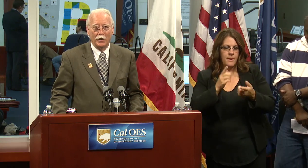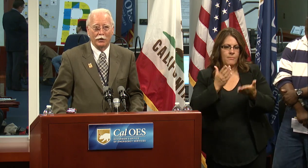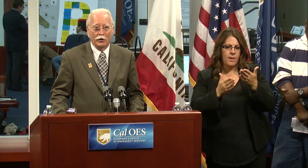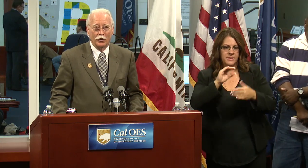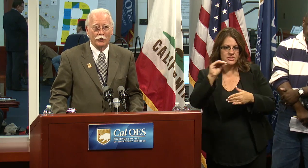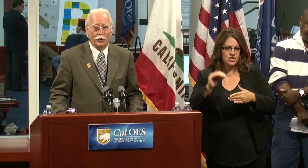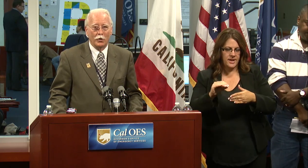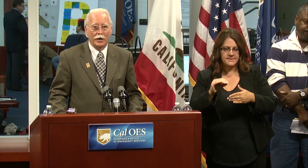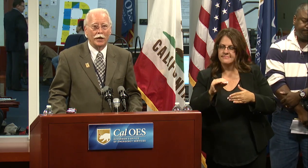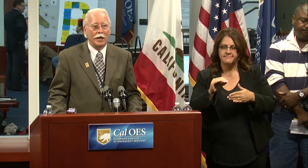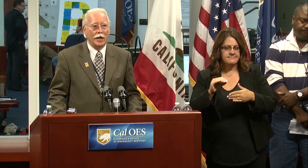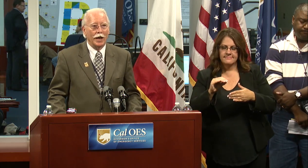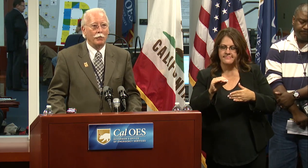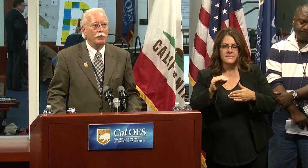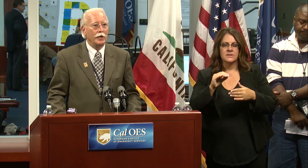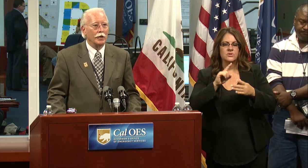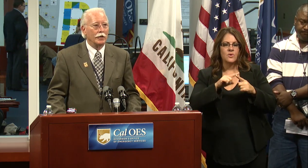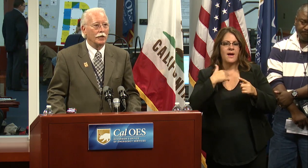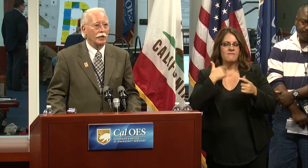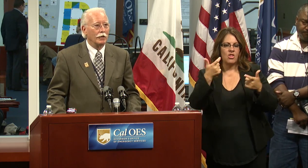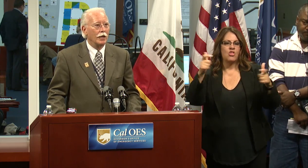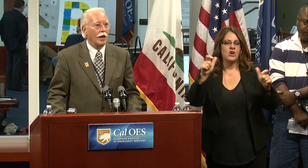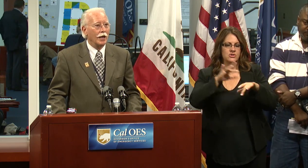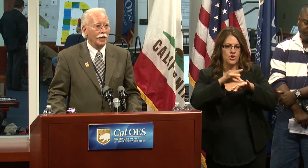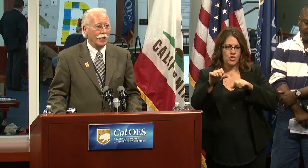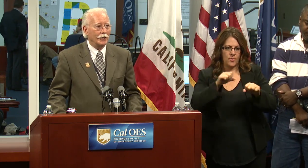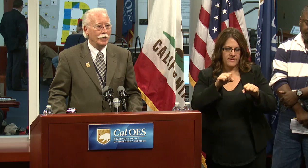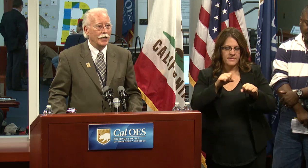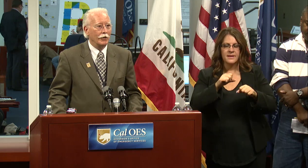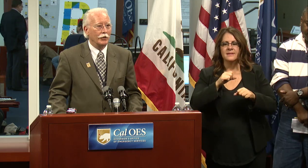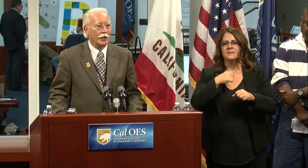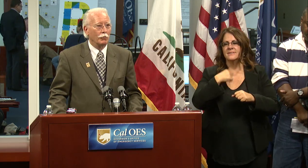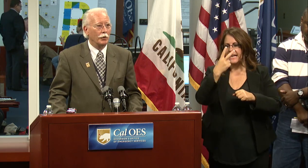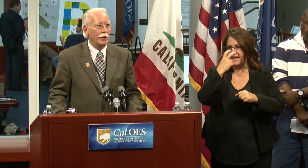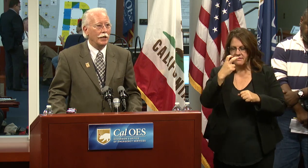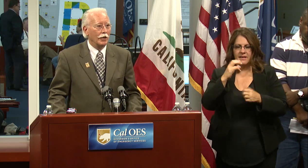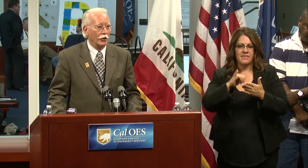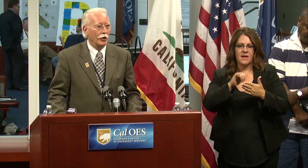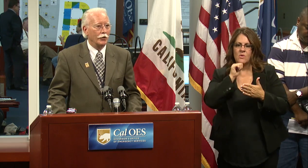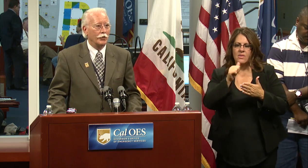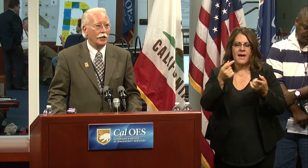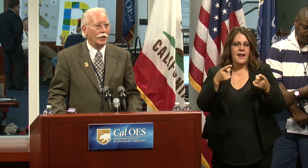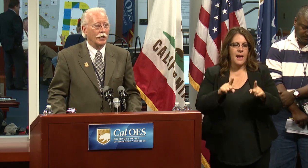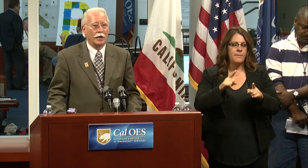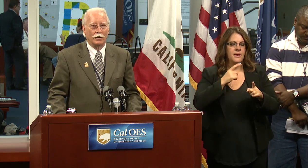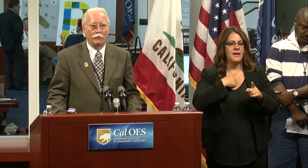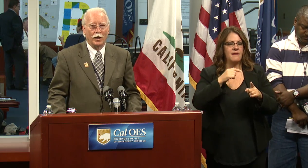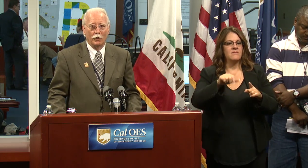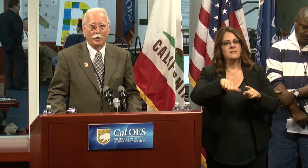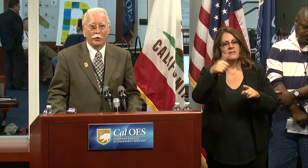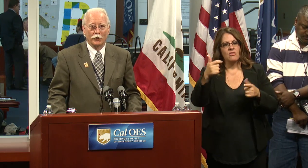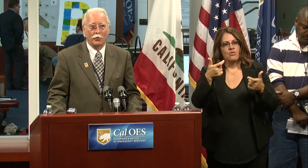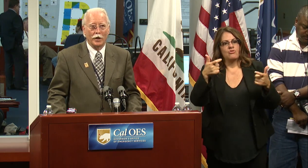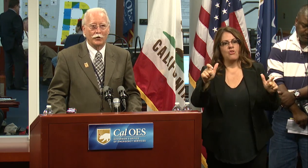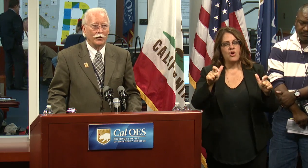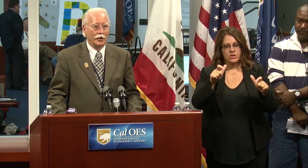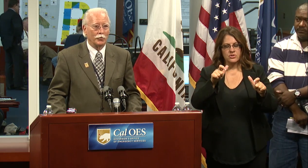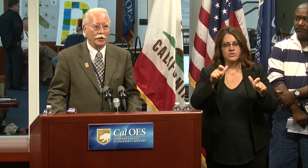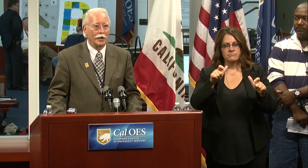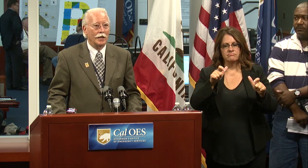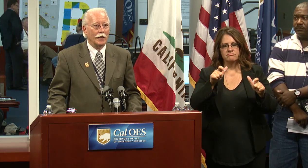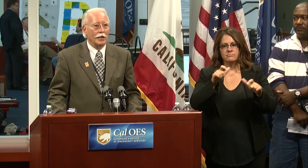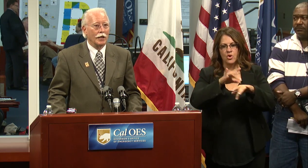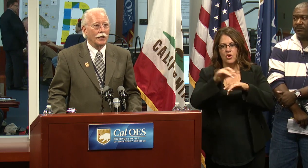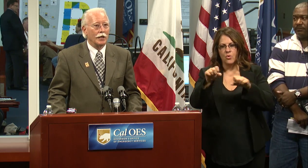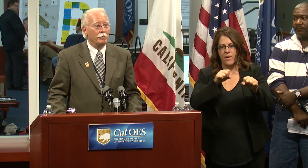of there being a large earthquake. And we feel it unlikely now that there will be a large follow-up earthquake to